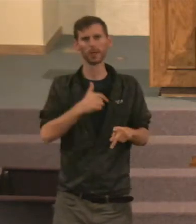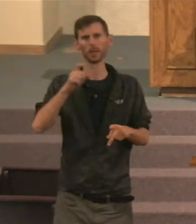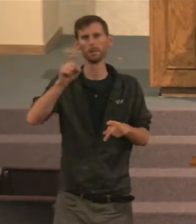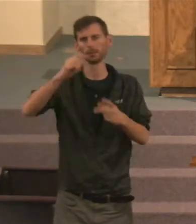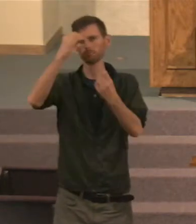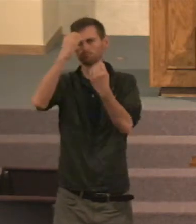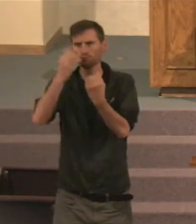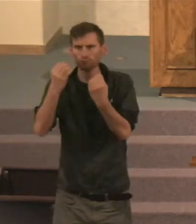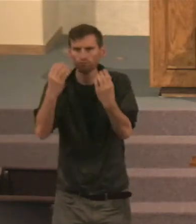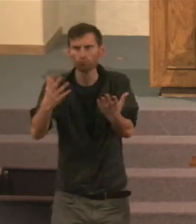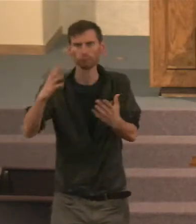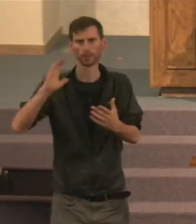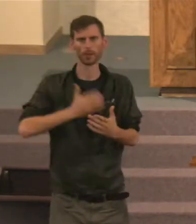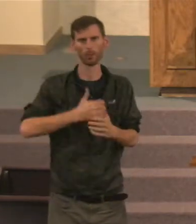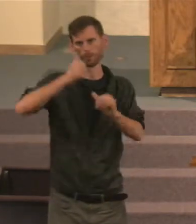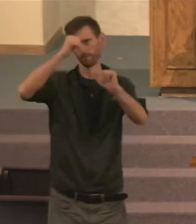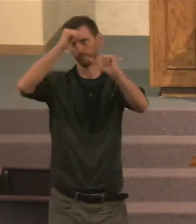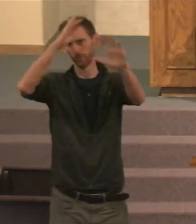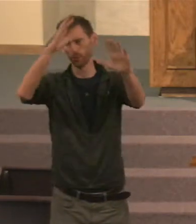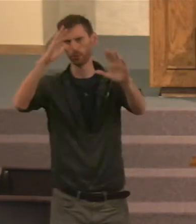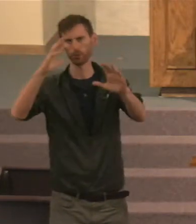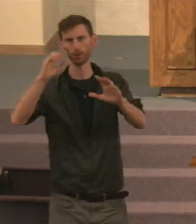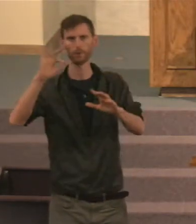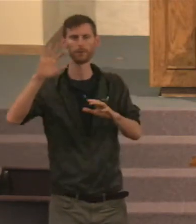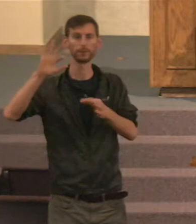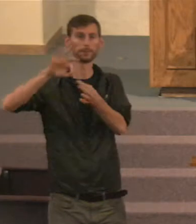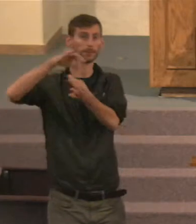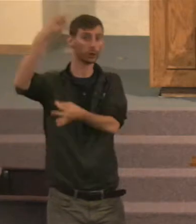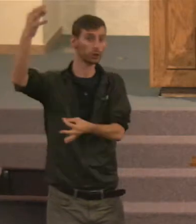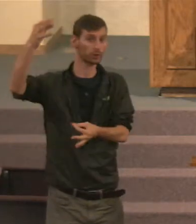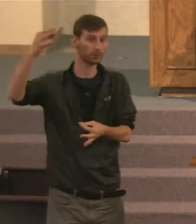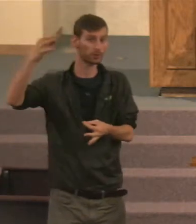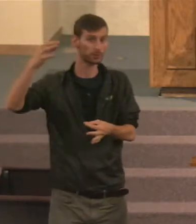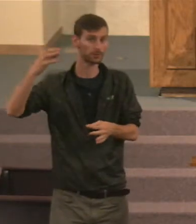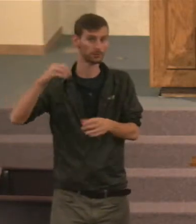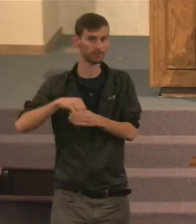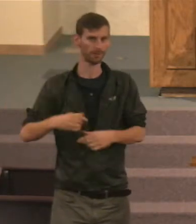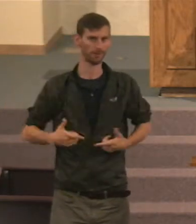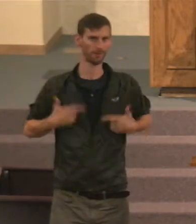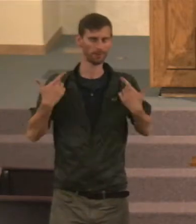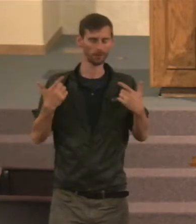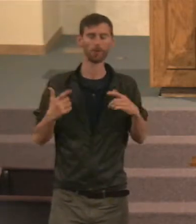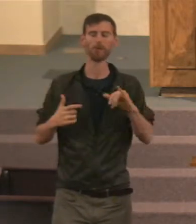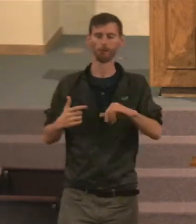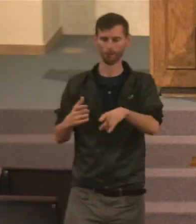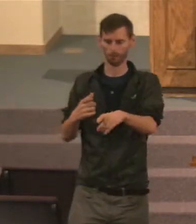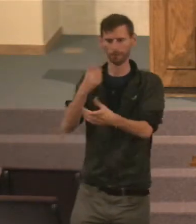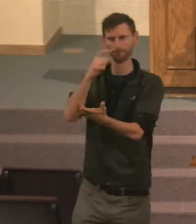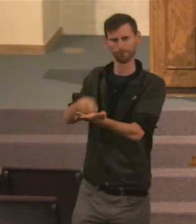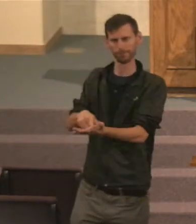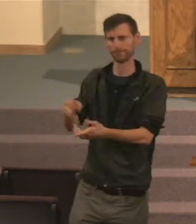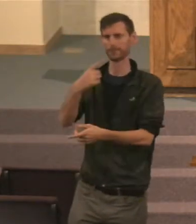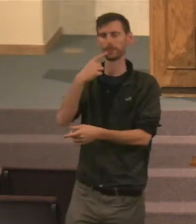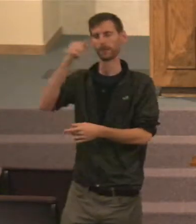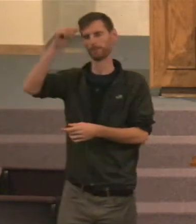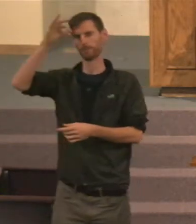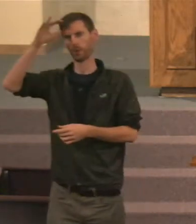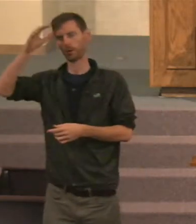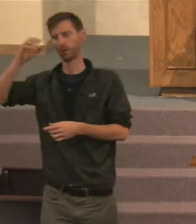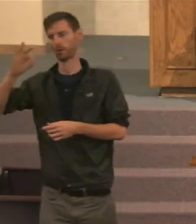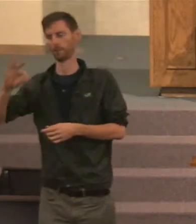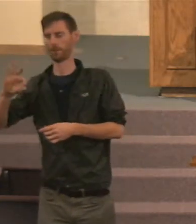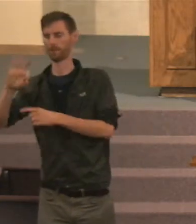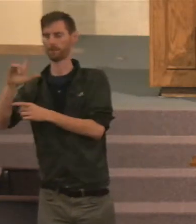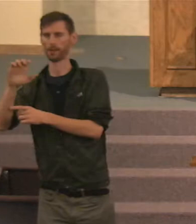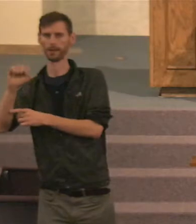Okay. He talks about, We've had fathers of the flesh, Of our physical body. But then he talks about, The father of our